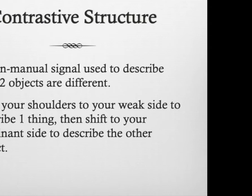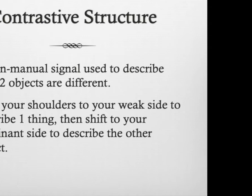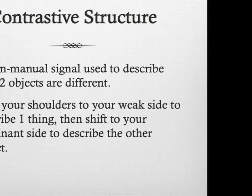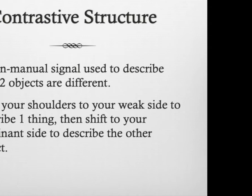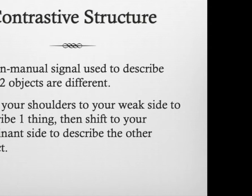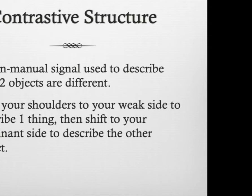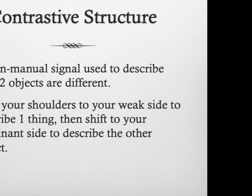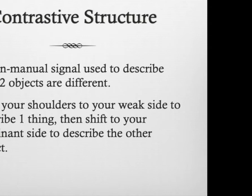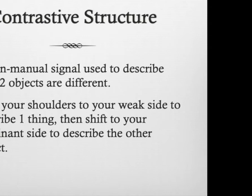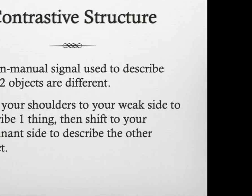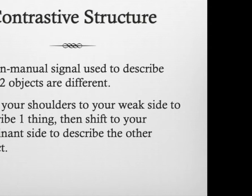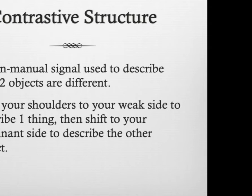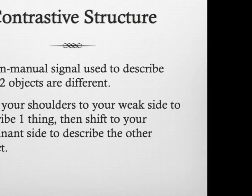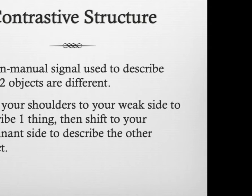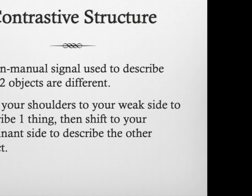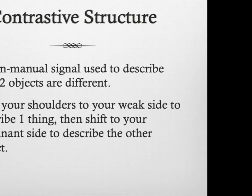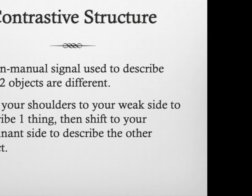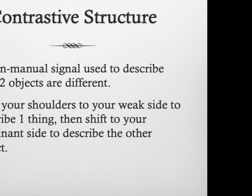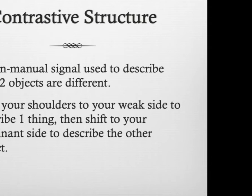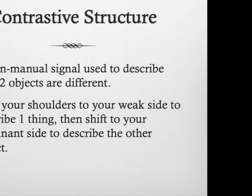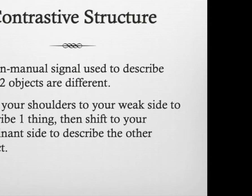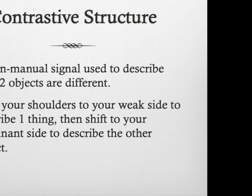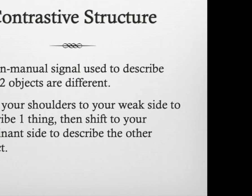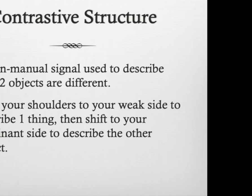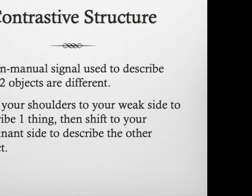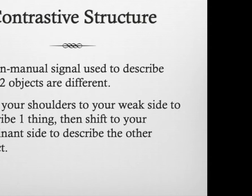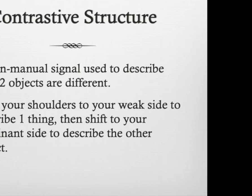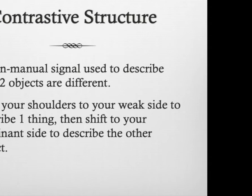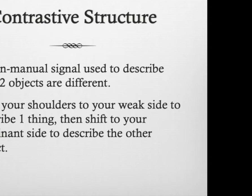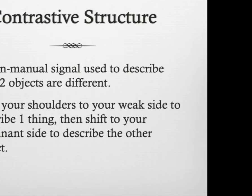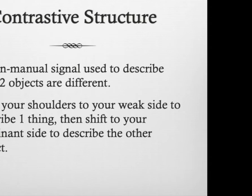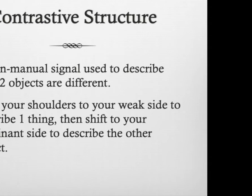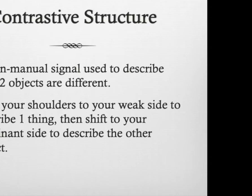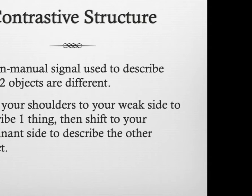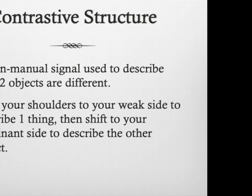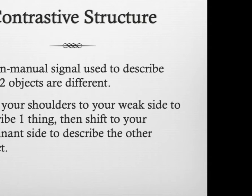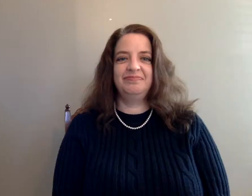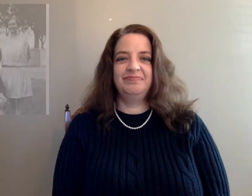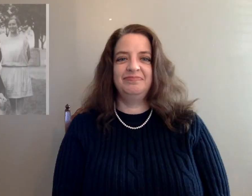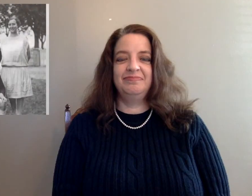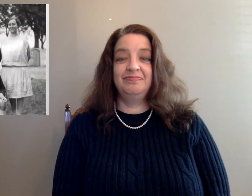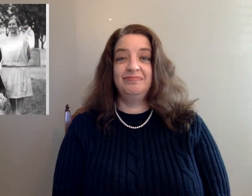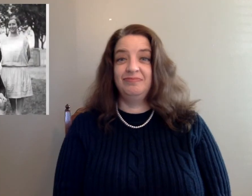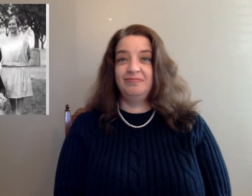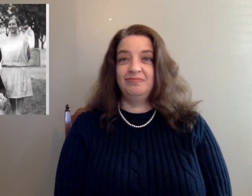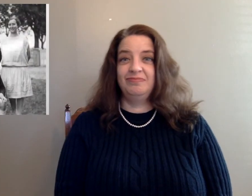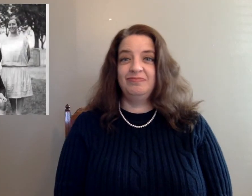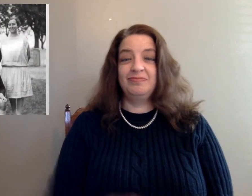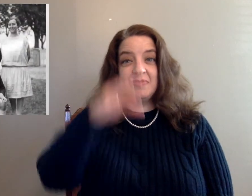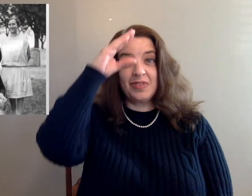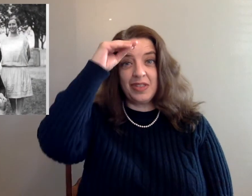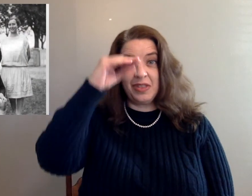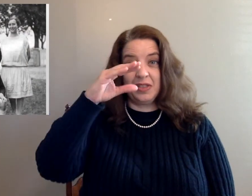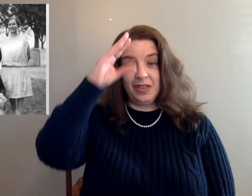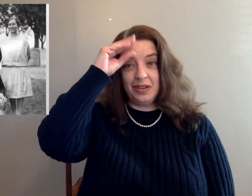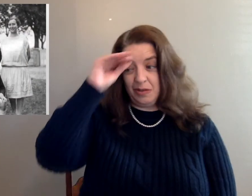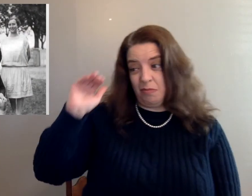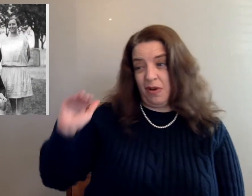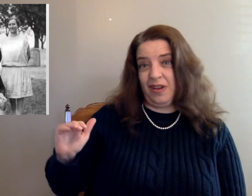this other example I gave you of the little boy from the big family. So I said, the little